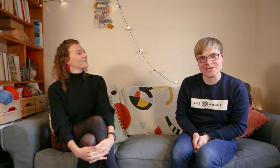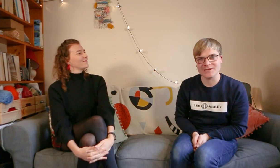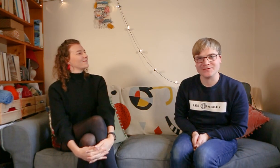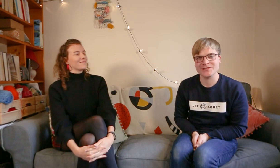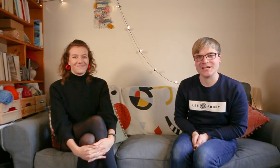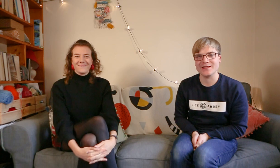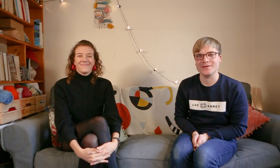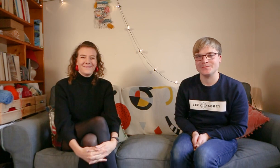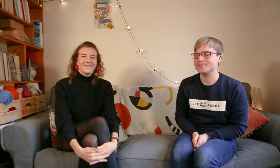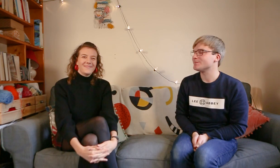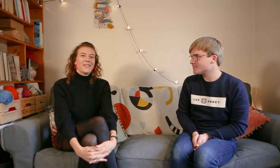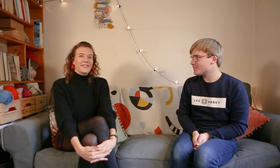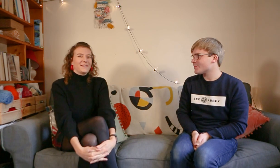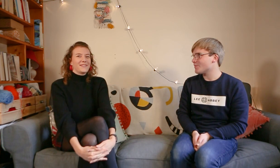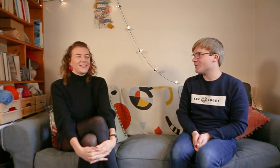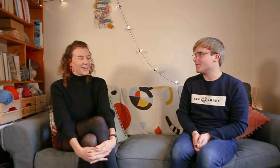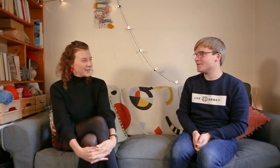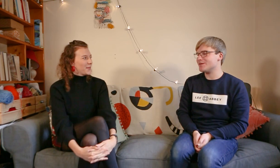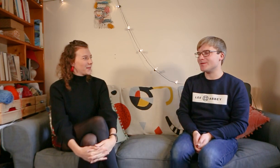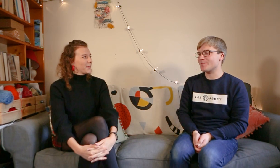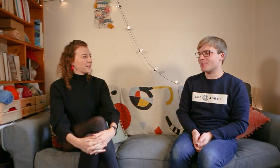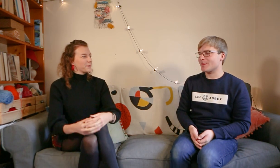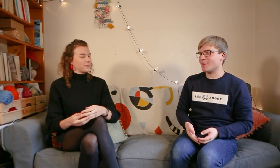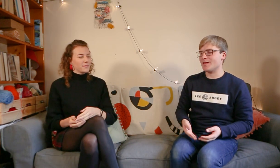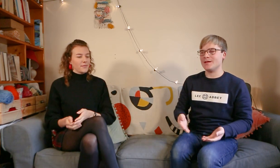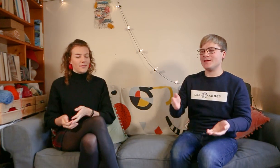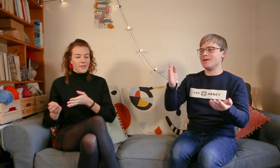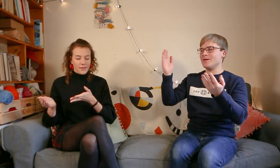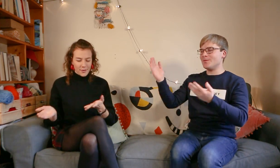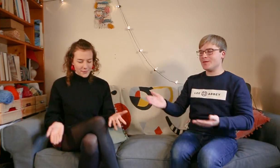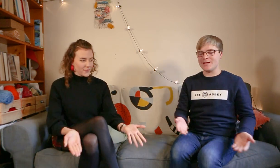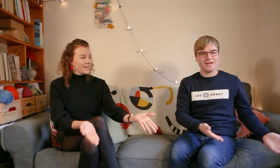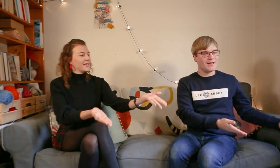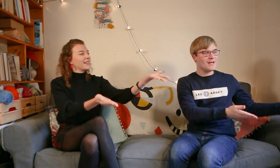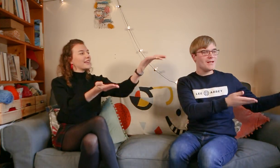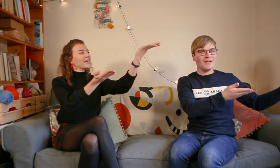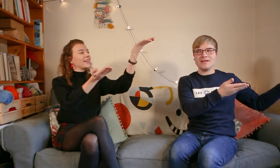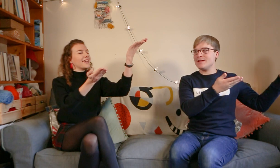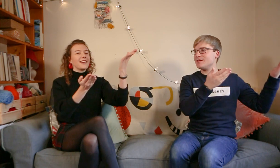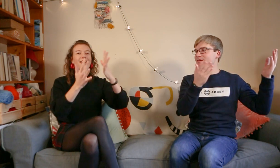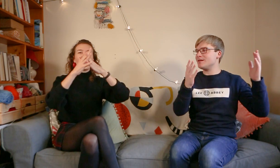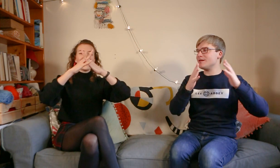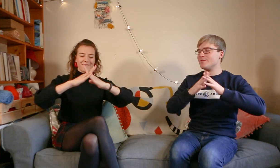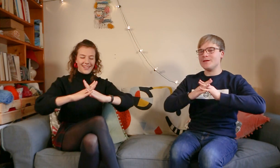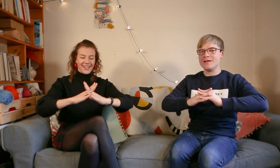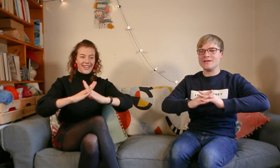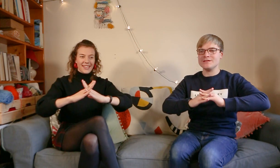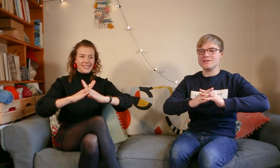sign along together. Lovely. So. go. Away in a manger.